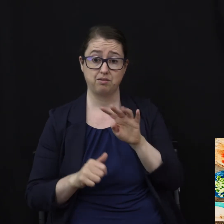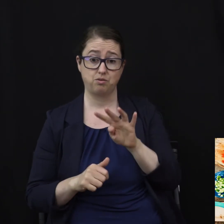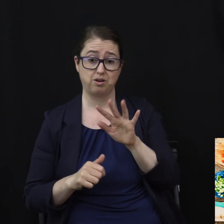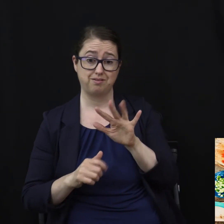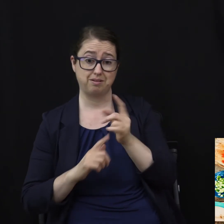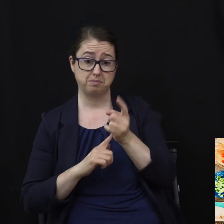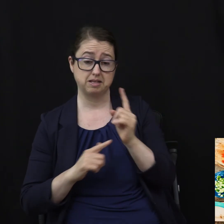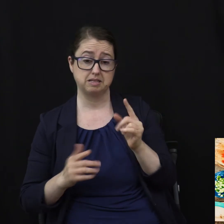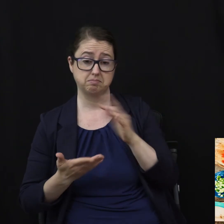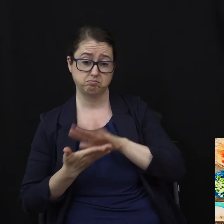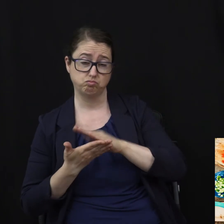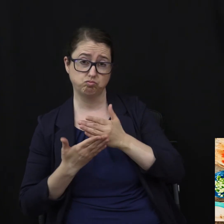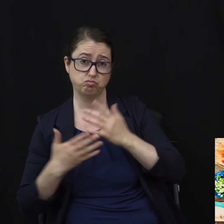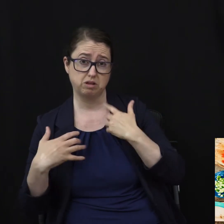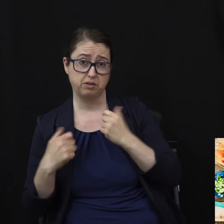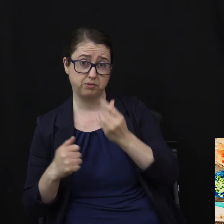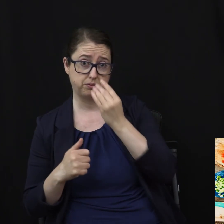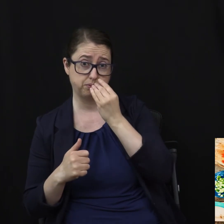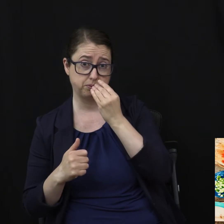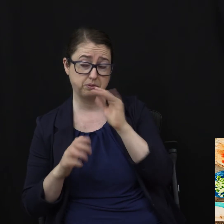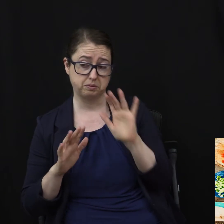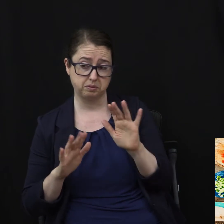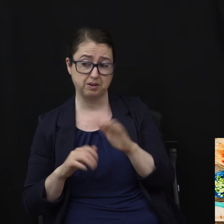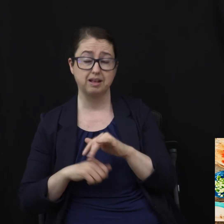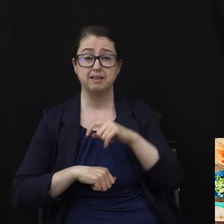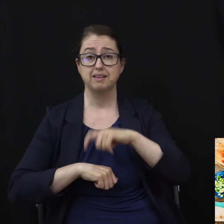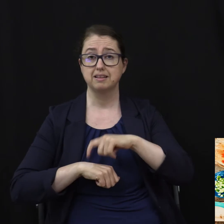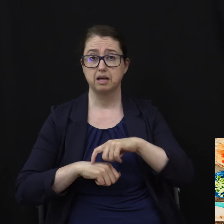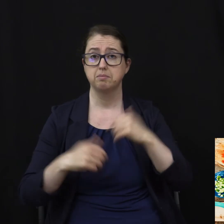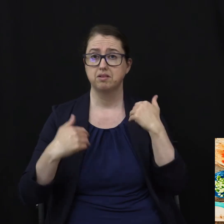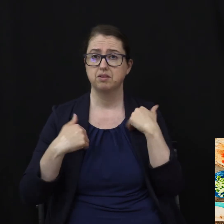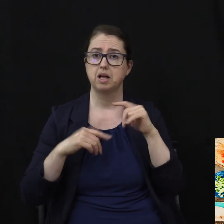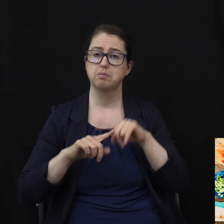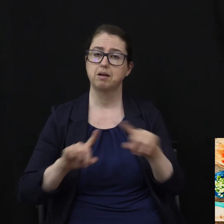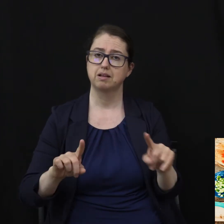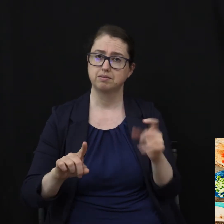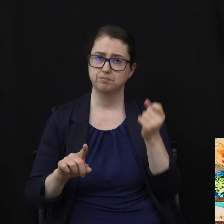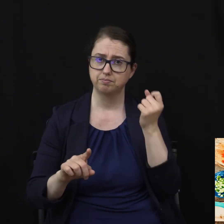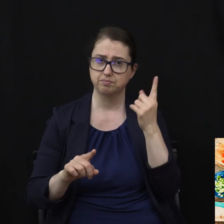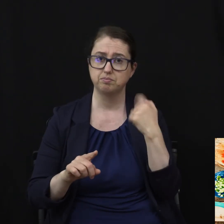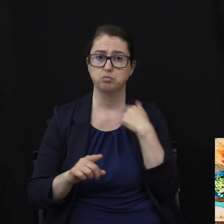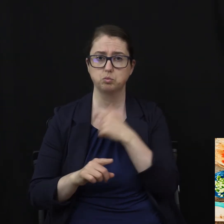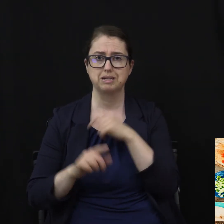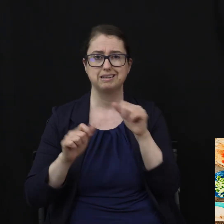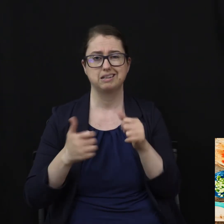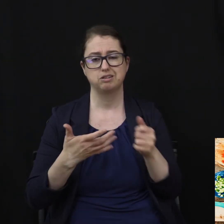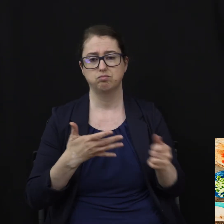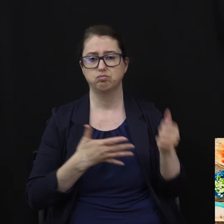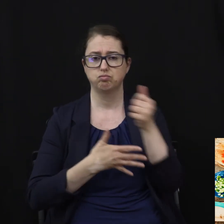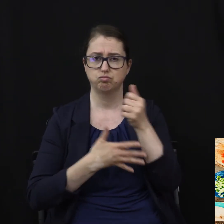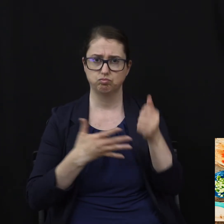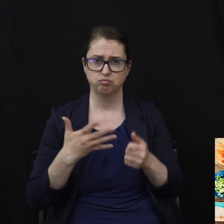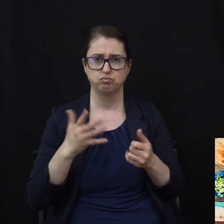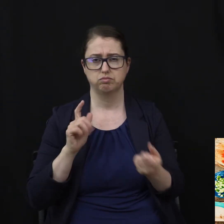meals? You see, the time is there. We just need to reprioritize. Now, let me share with you some basic